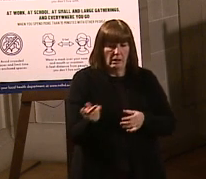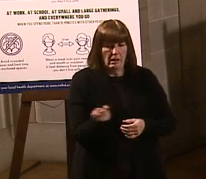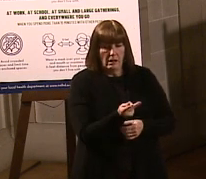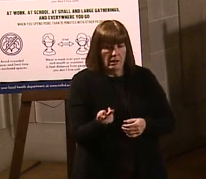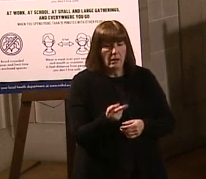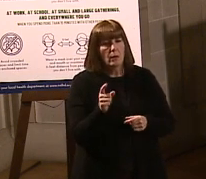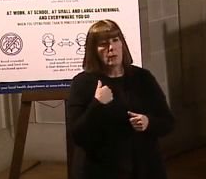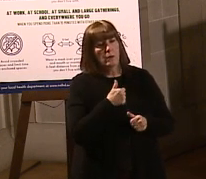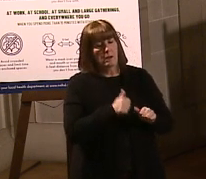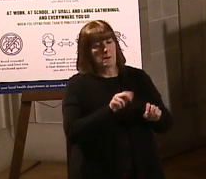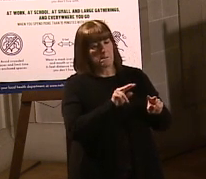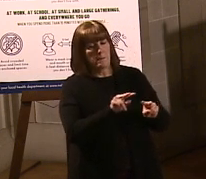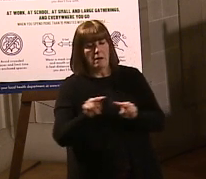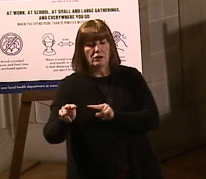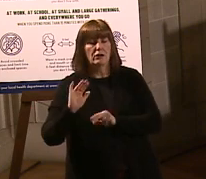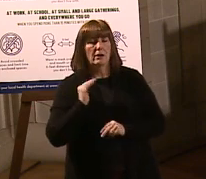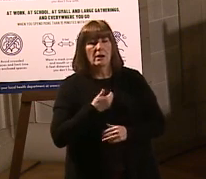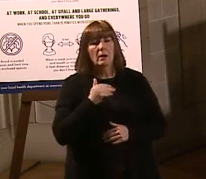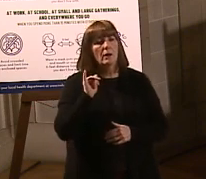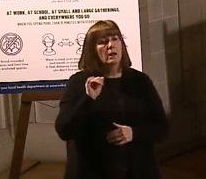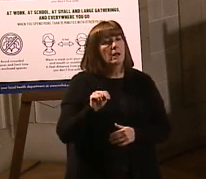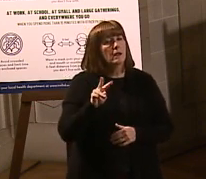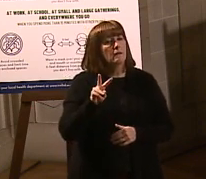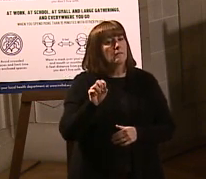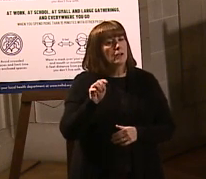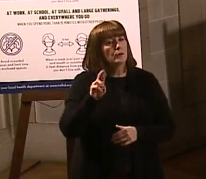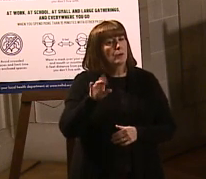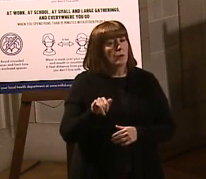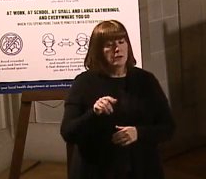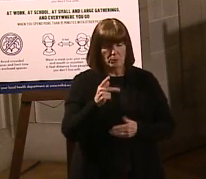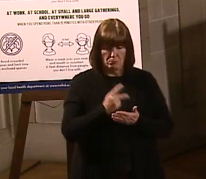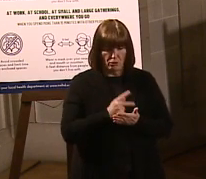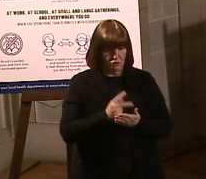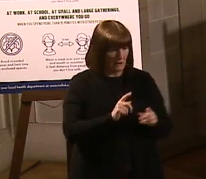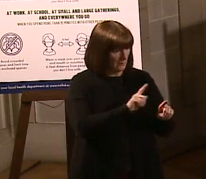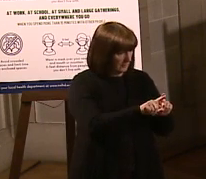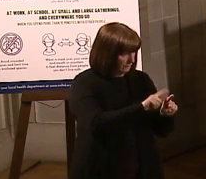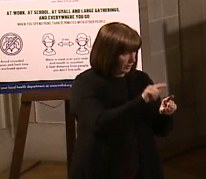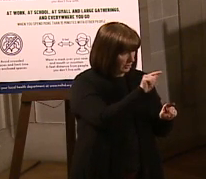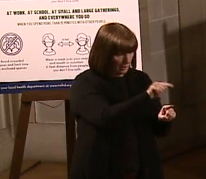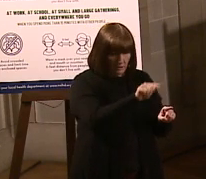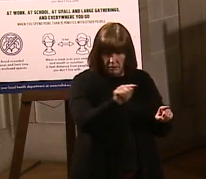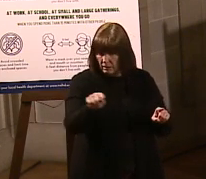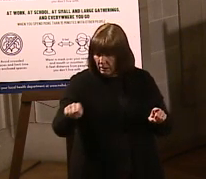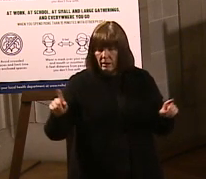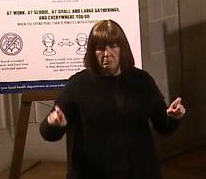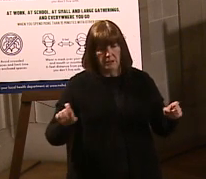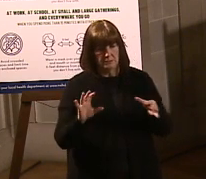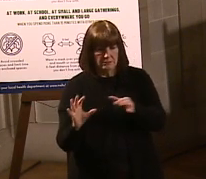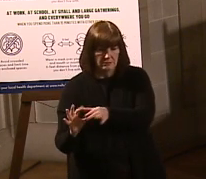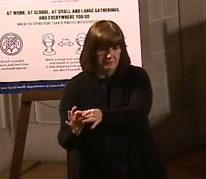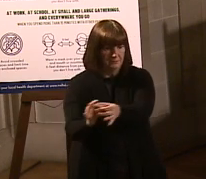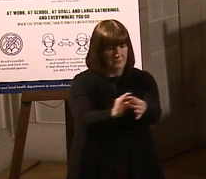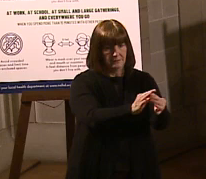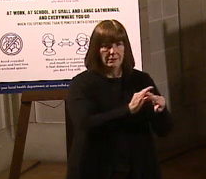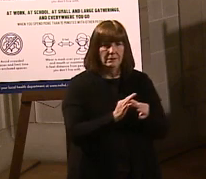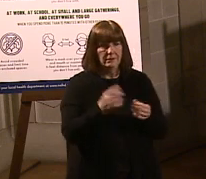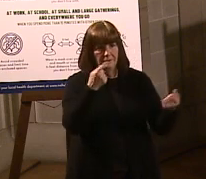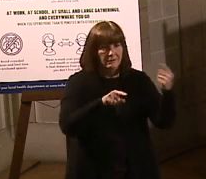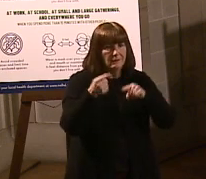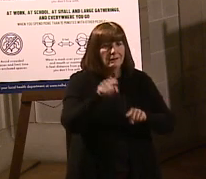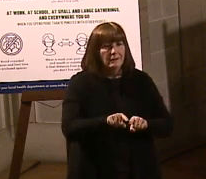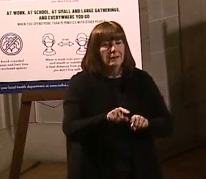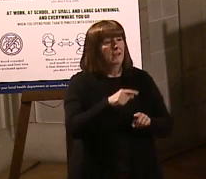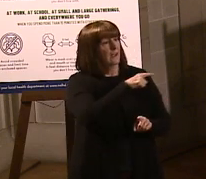our inventory. So all of those programs have to connect, and so that takes a lot longer, and the systems that the local health departments have don't have any of that.